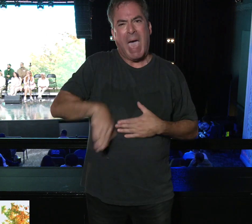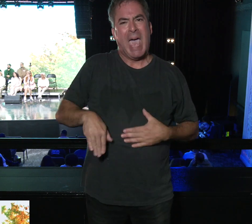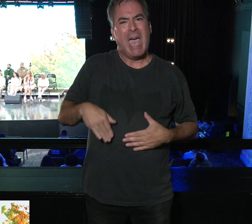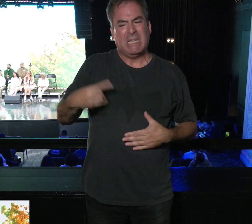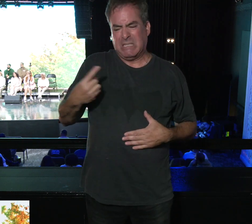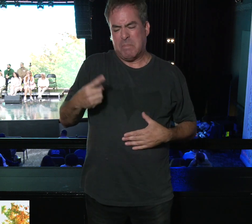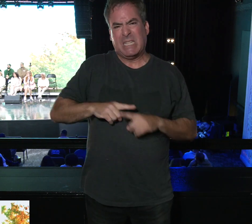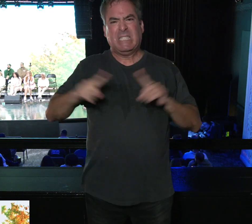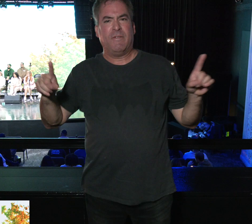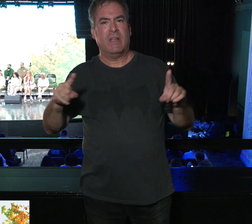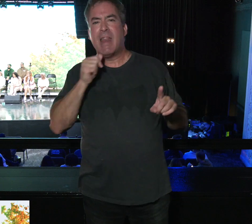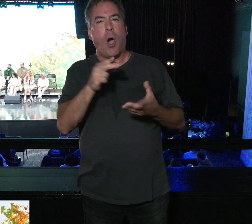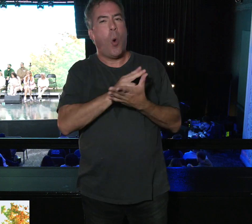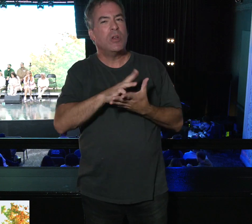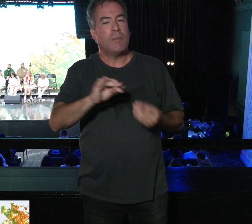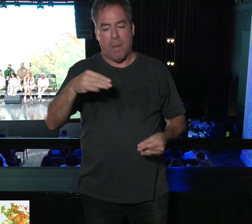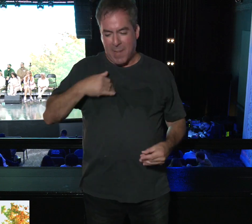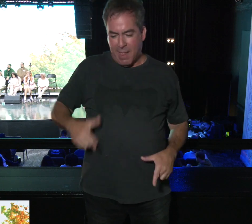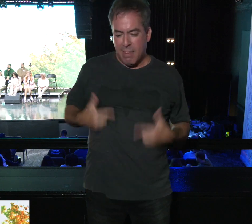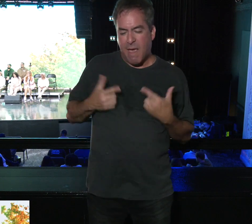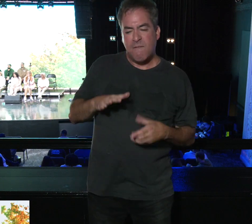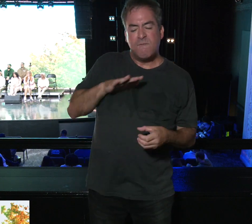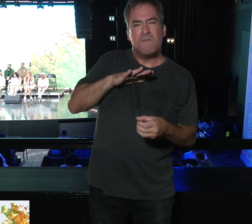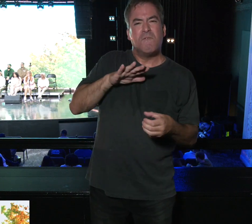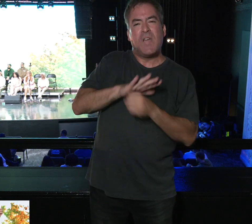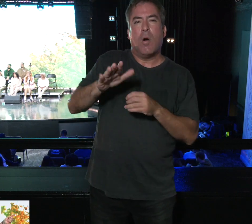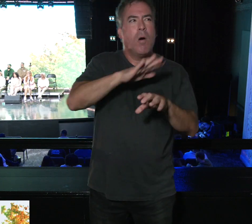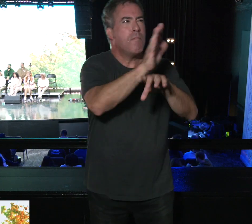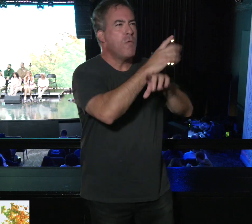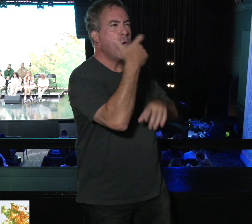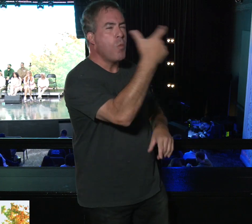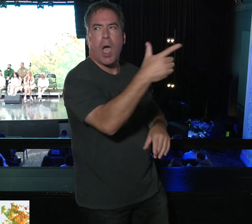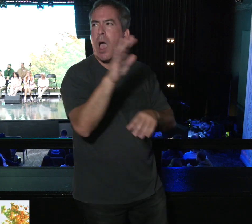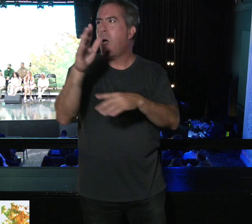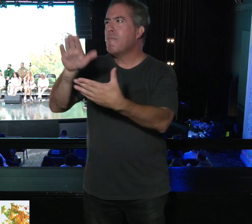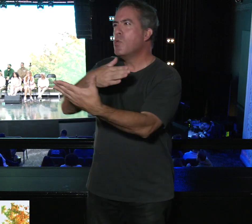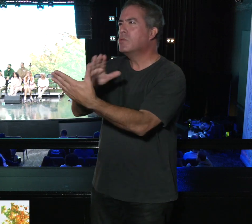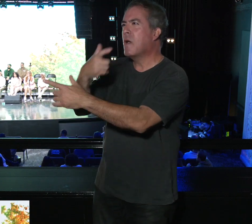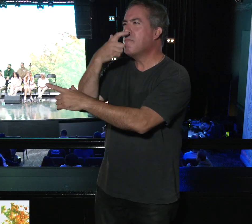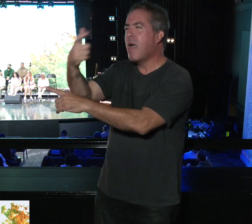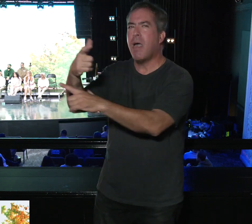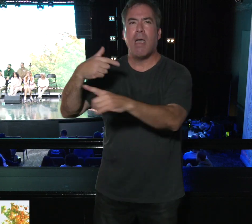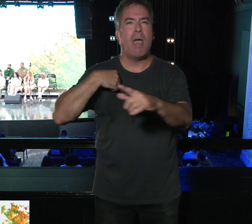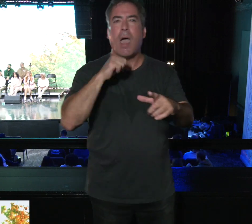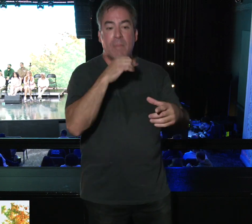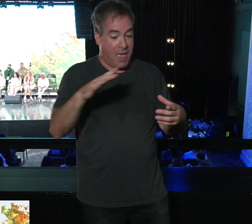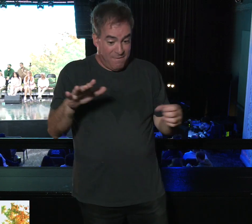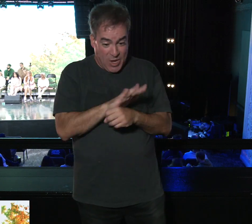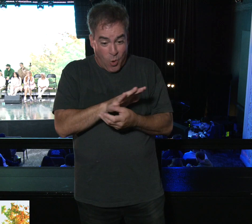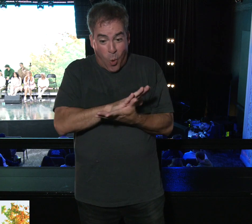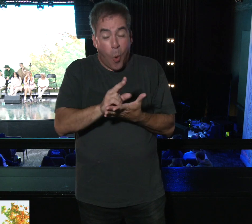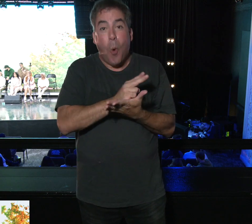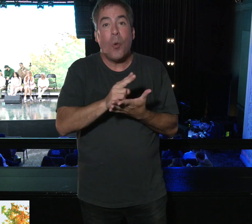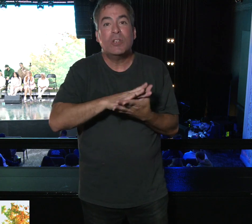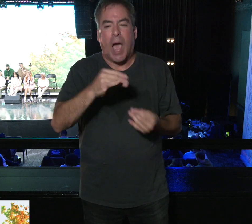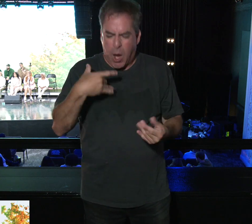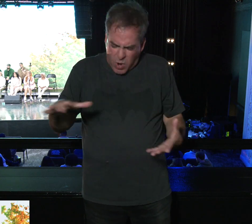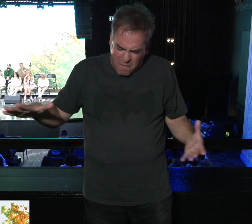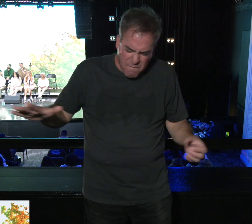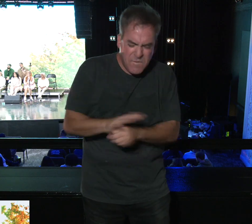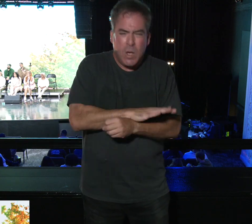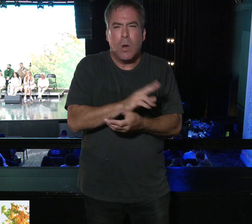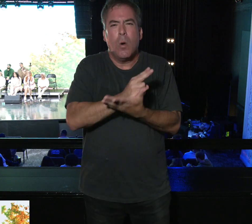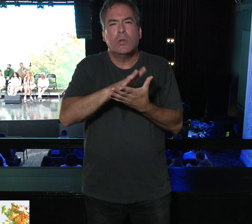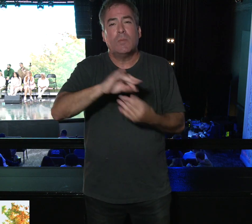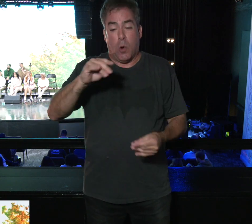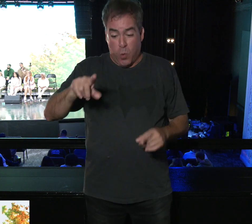with something else, because I'm filling my life with whatever movie or whatever music or this or that, and I'm not filled with the Holy Spirit. I want to be filled with the Holy